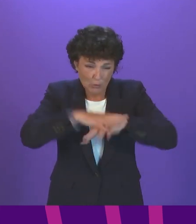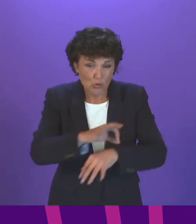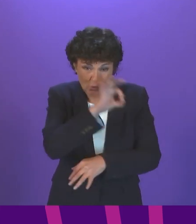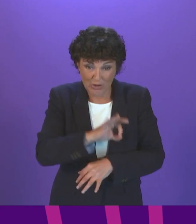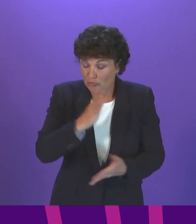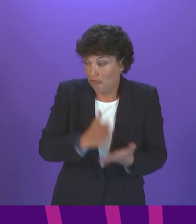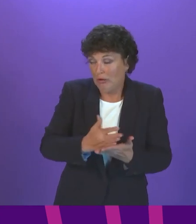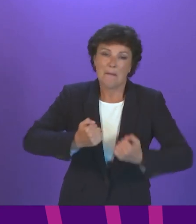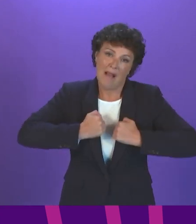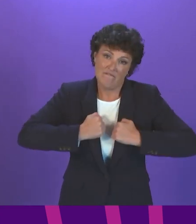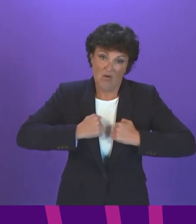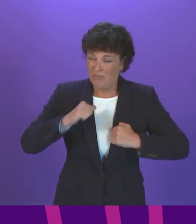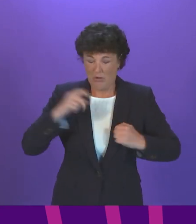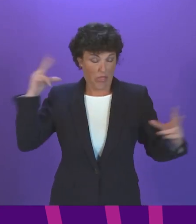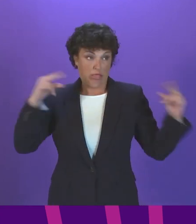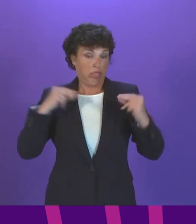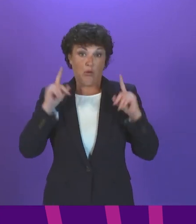which was confusion on my part.